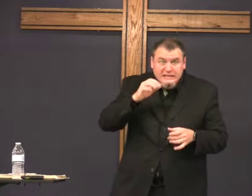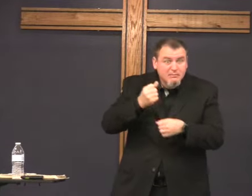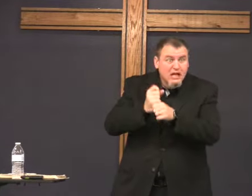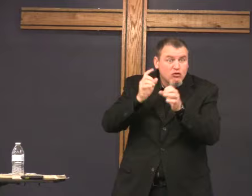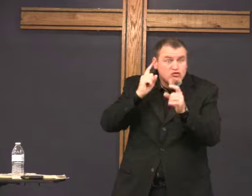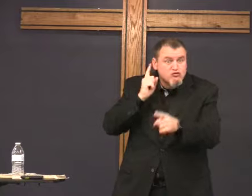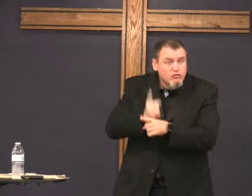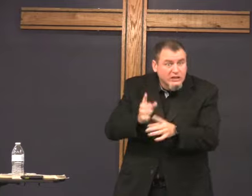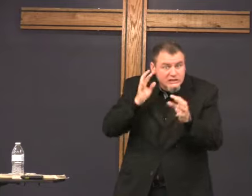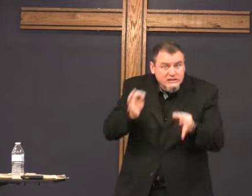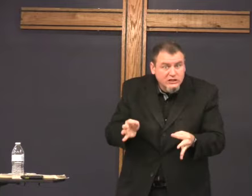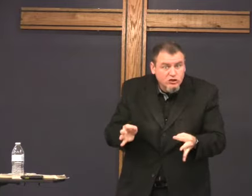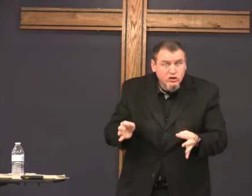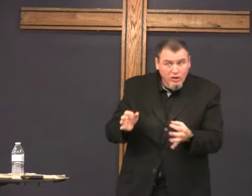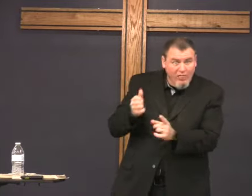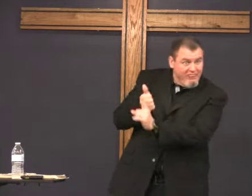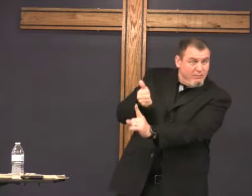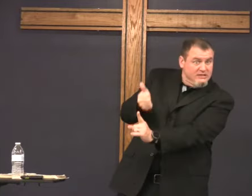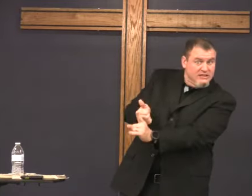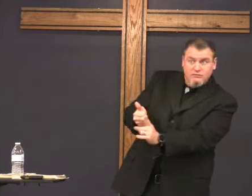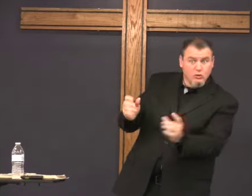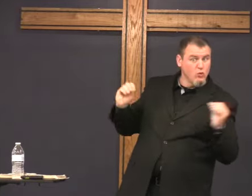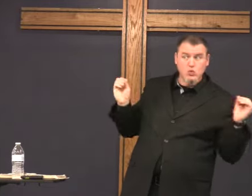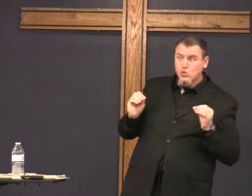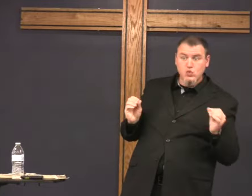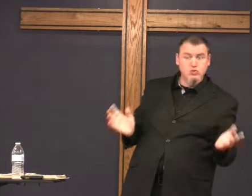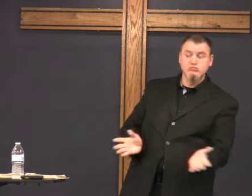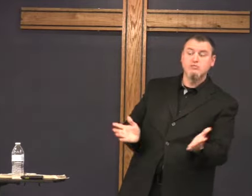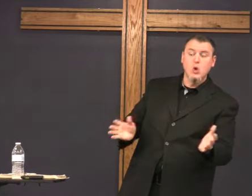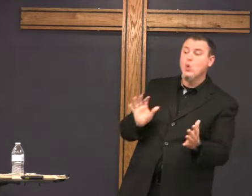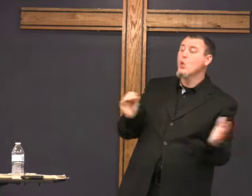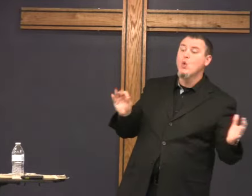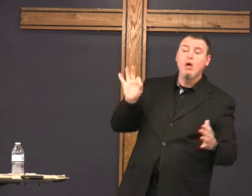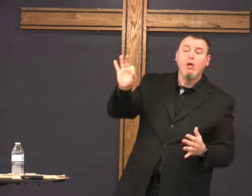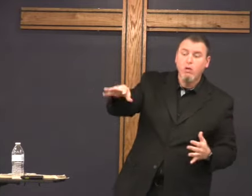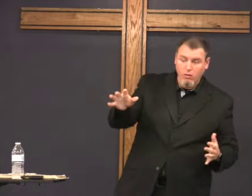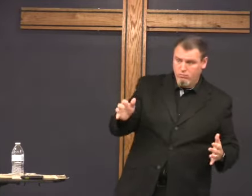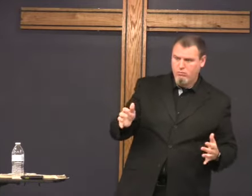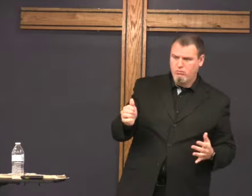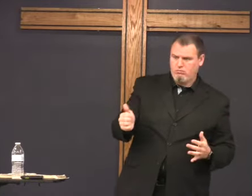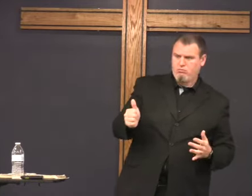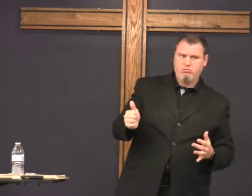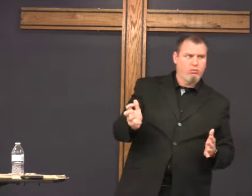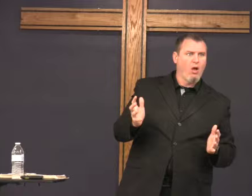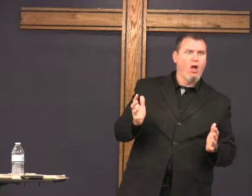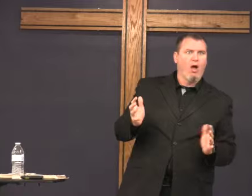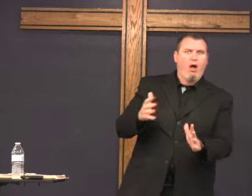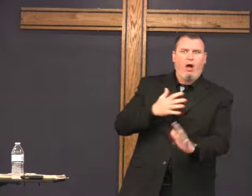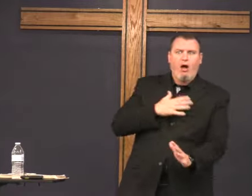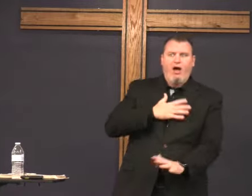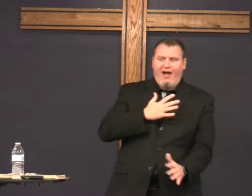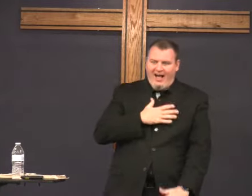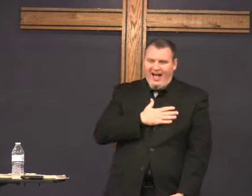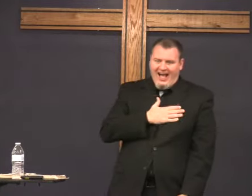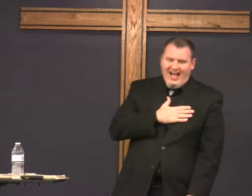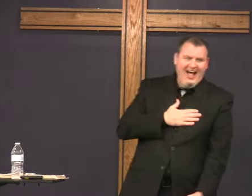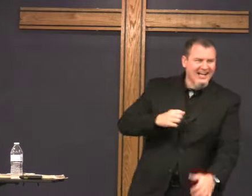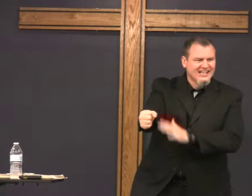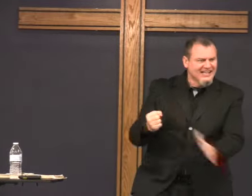But I see my kids make the right decisions on their own with no encouragement, without any feedback from me.